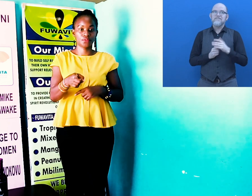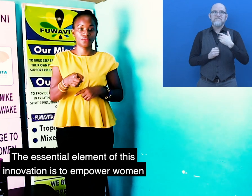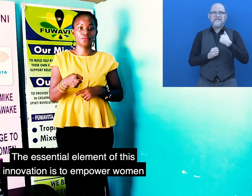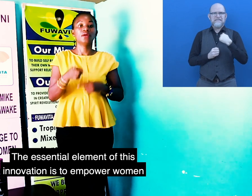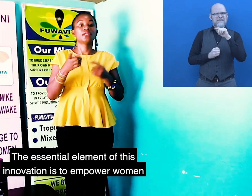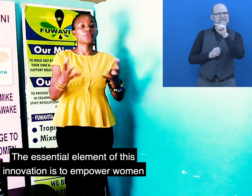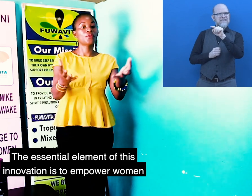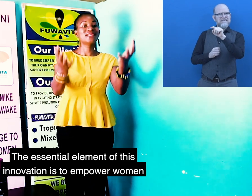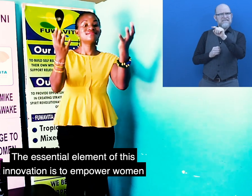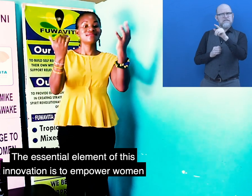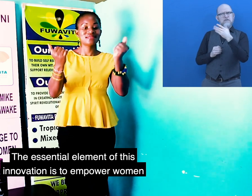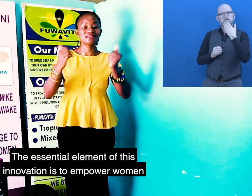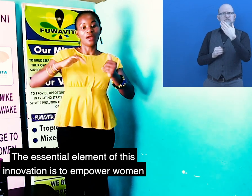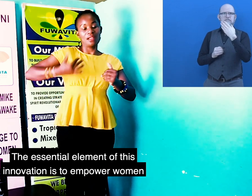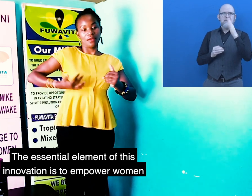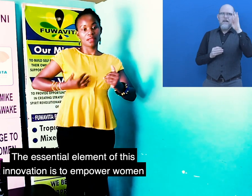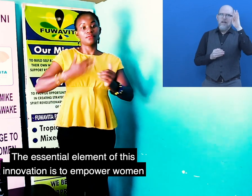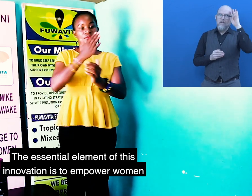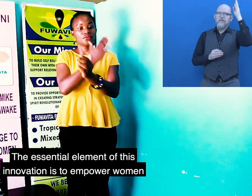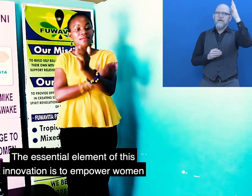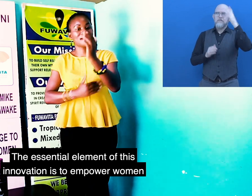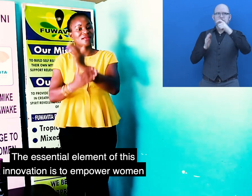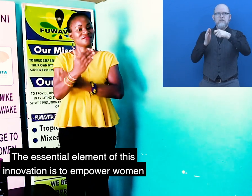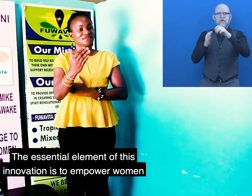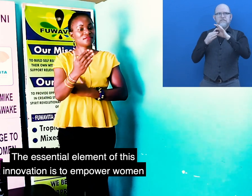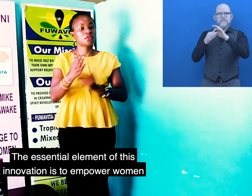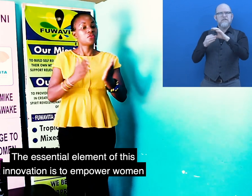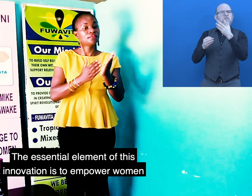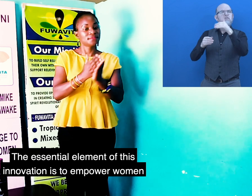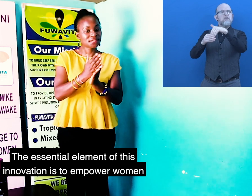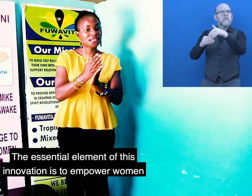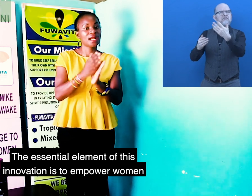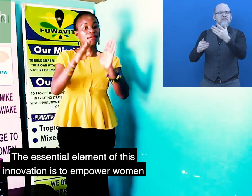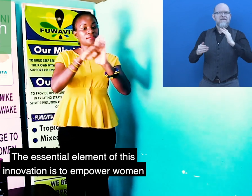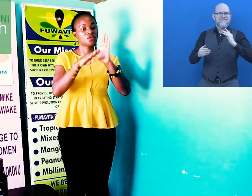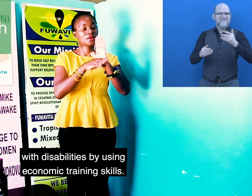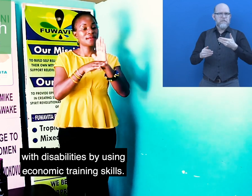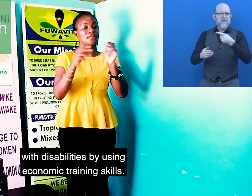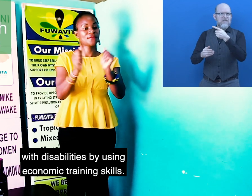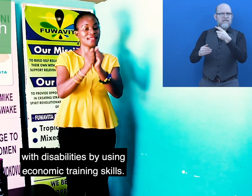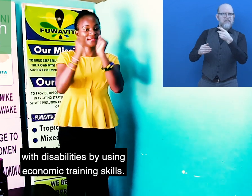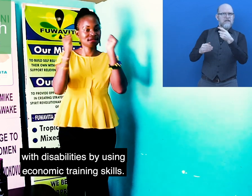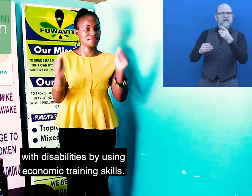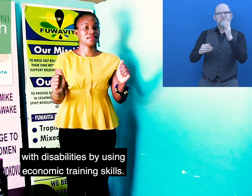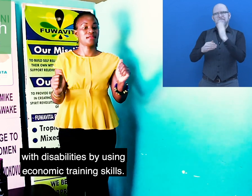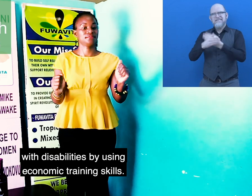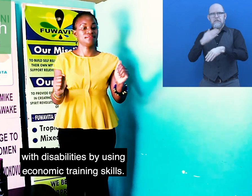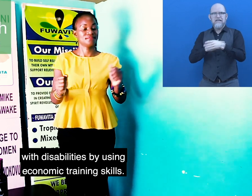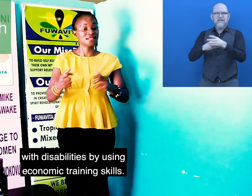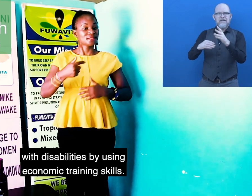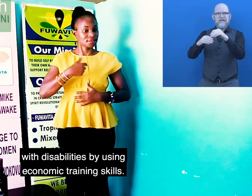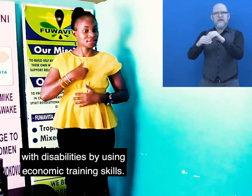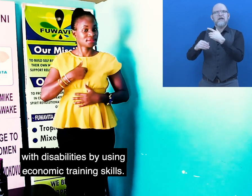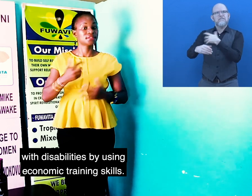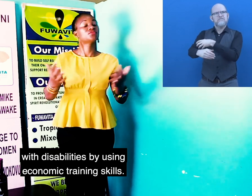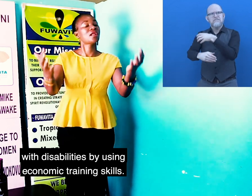The initial element of this innovation is to empower women with disabilities by